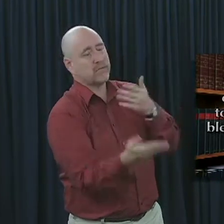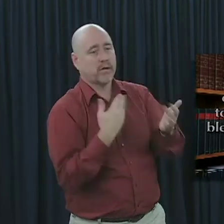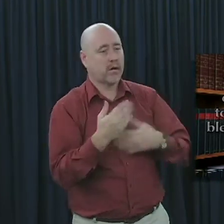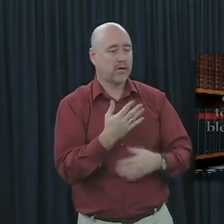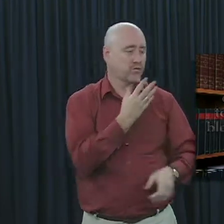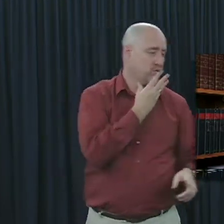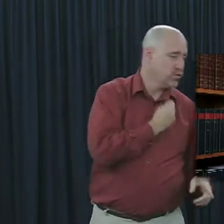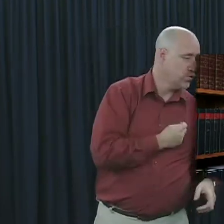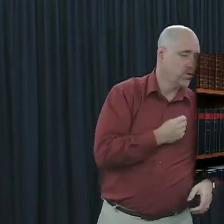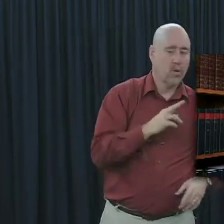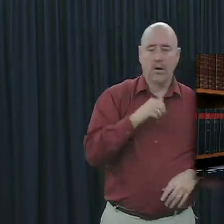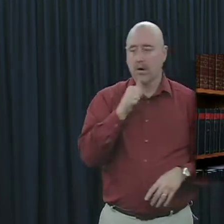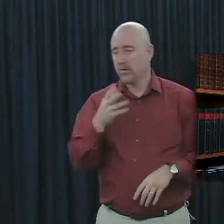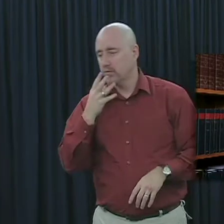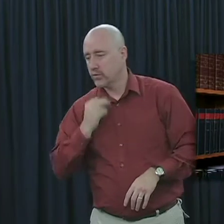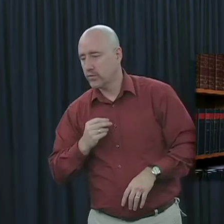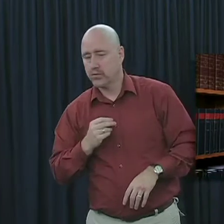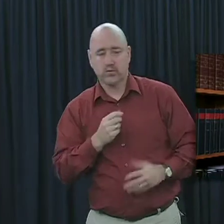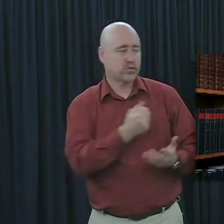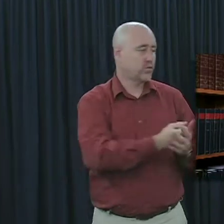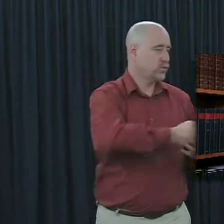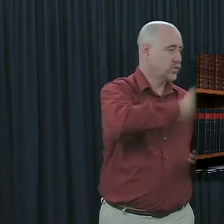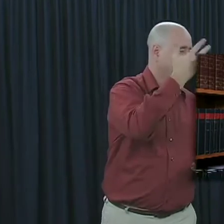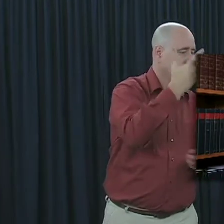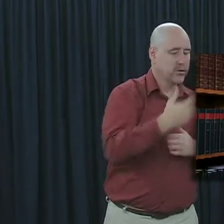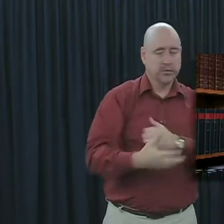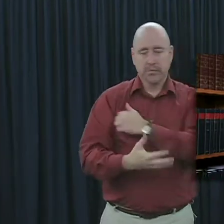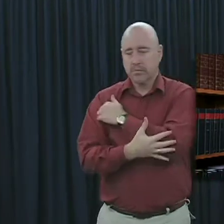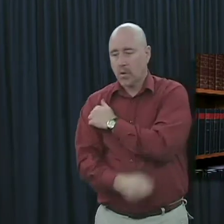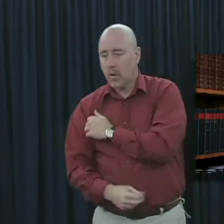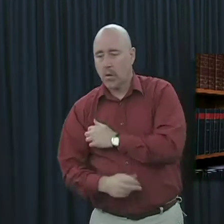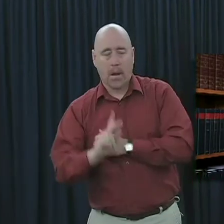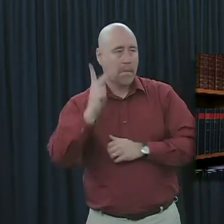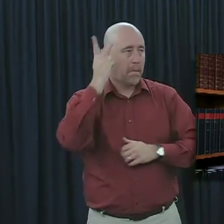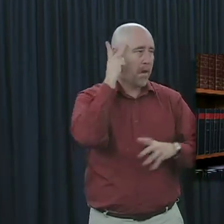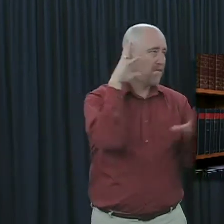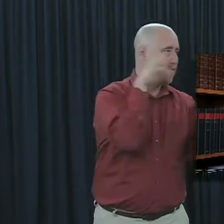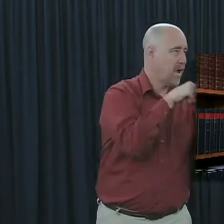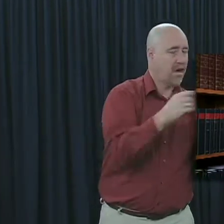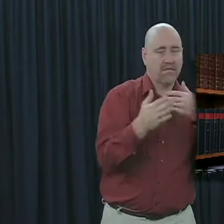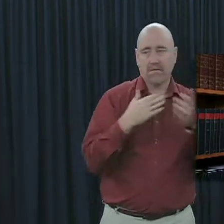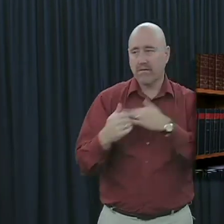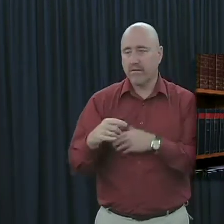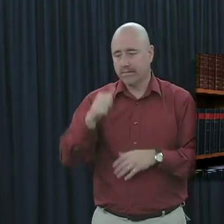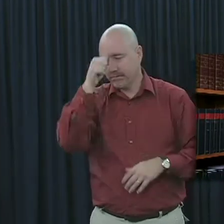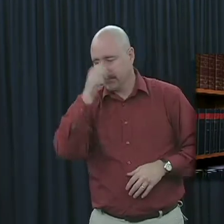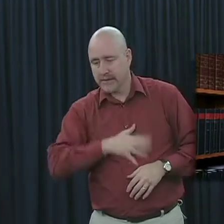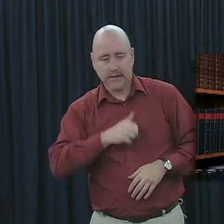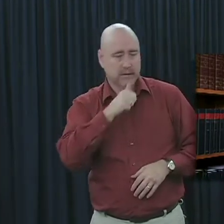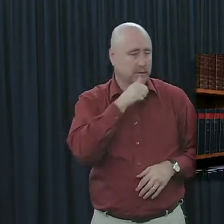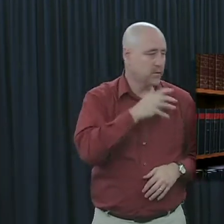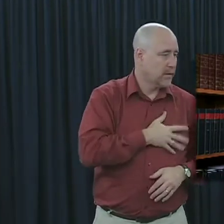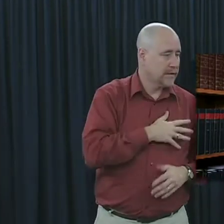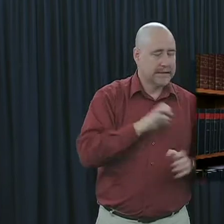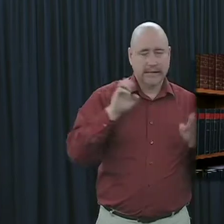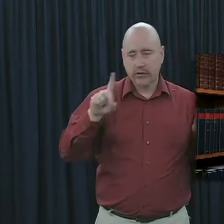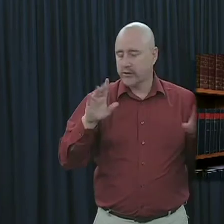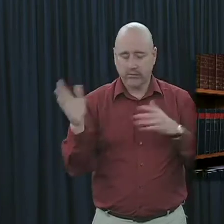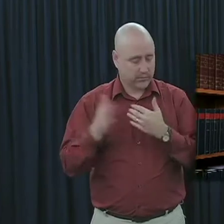nationality, of social class, of political affiliation, education level, or gender, we can all have access to